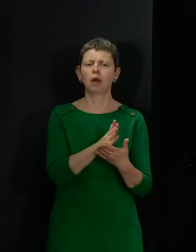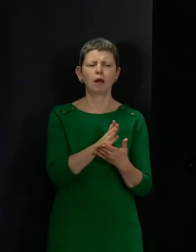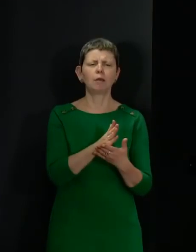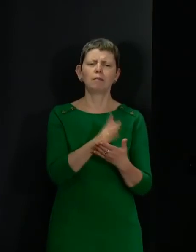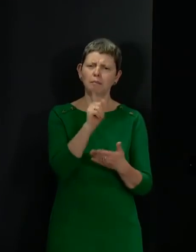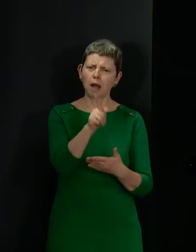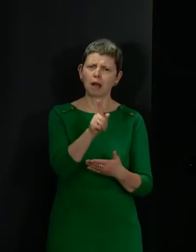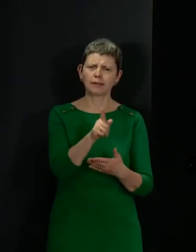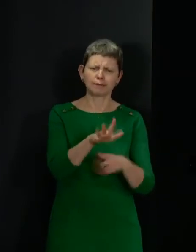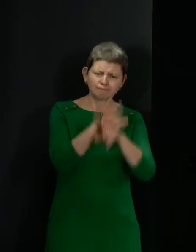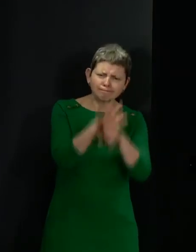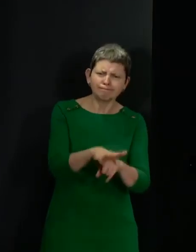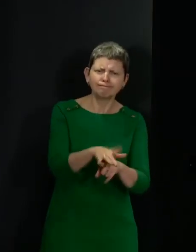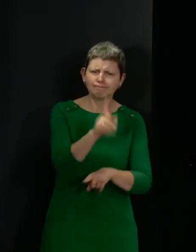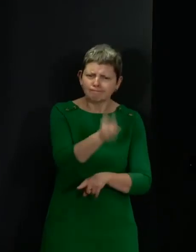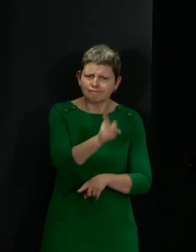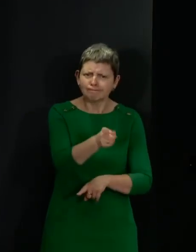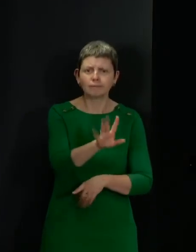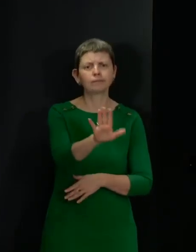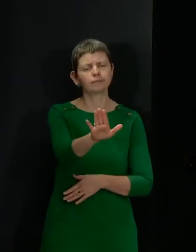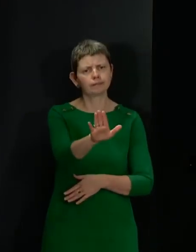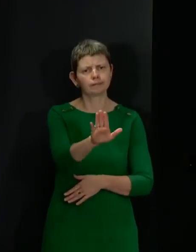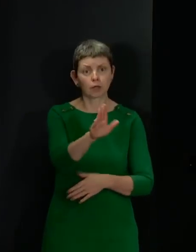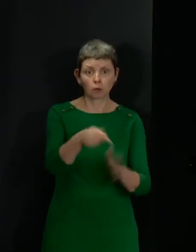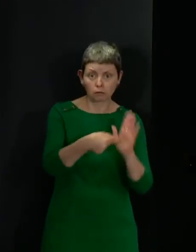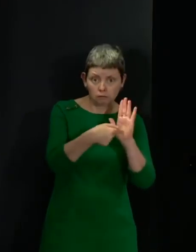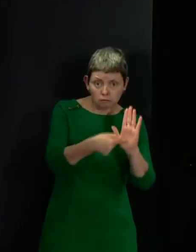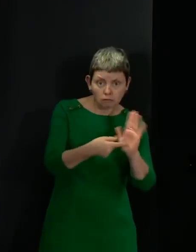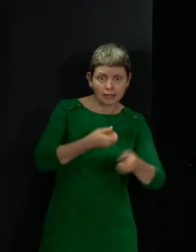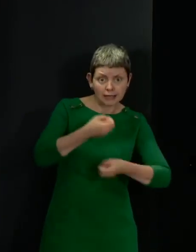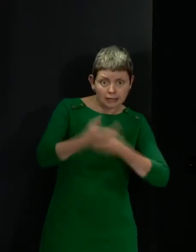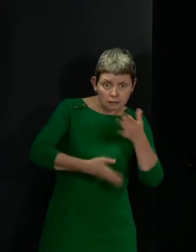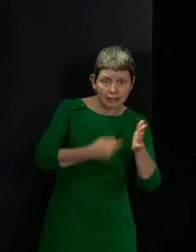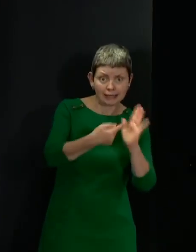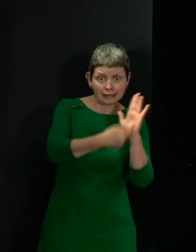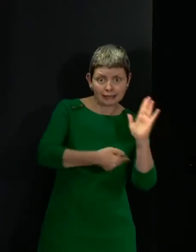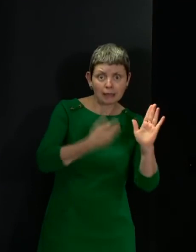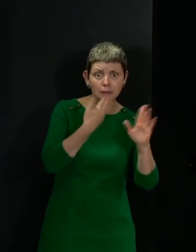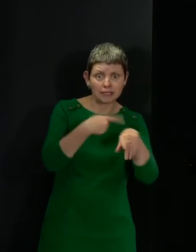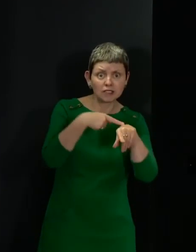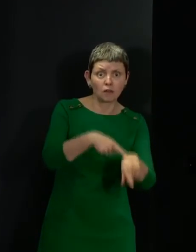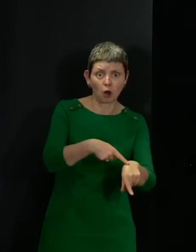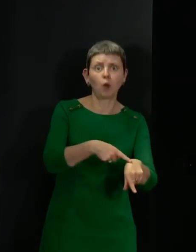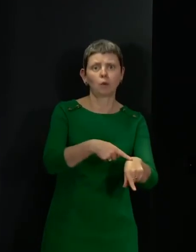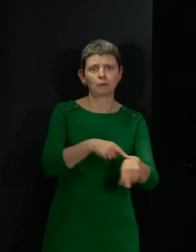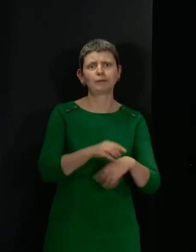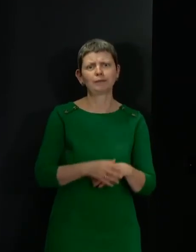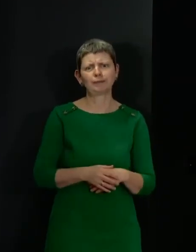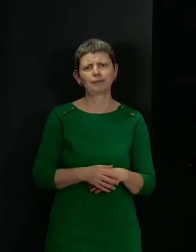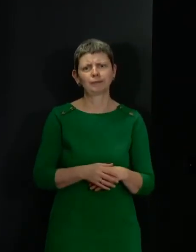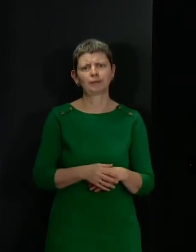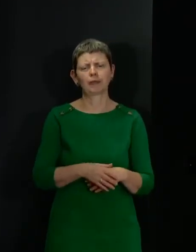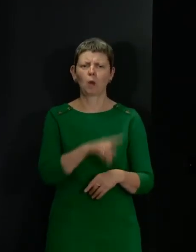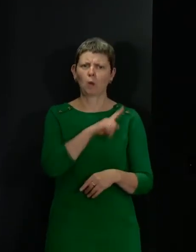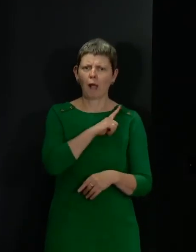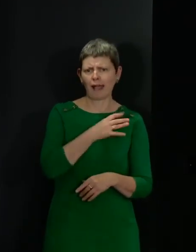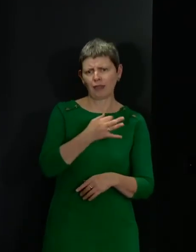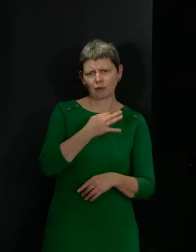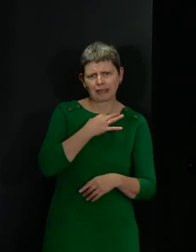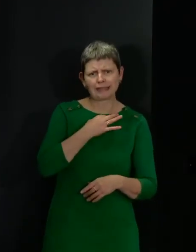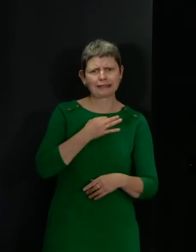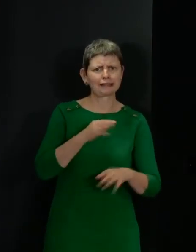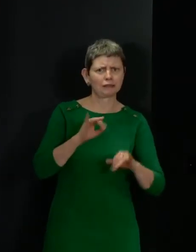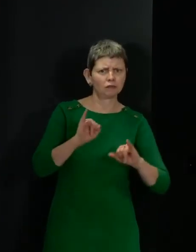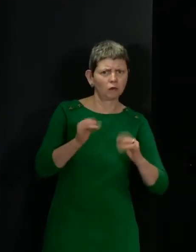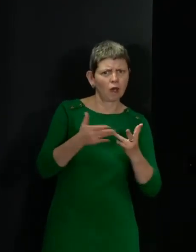people to explain and encourage them not to breach the regulations, not to put themselves and others at risk. So you will